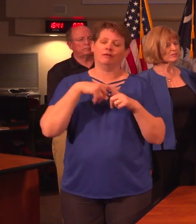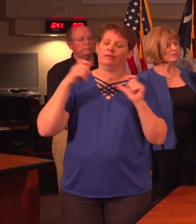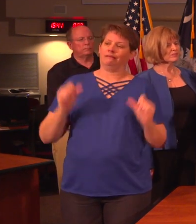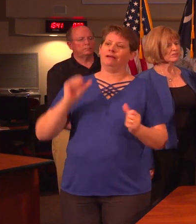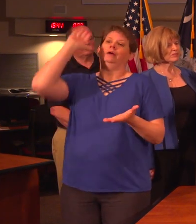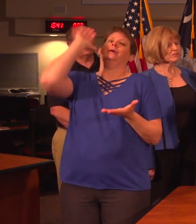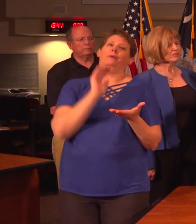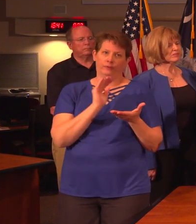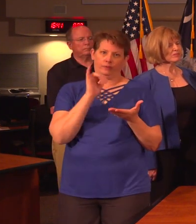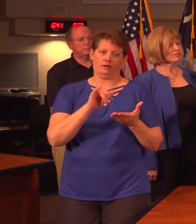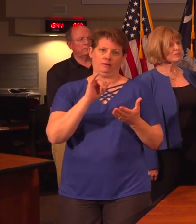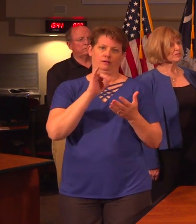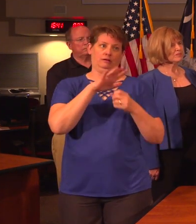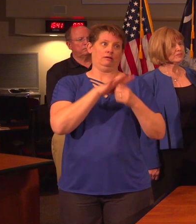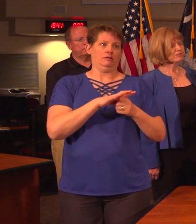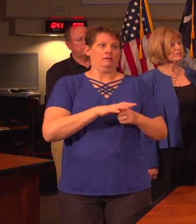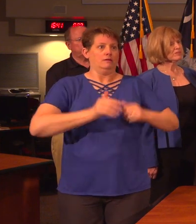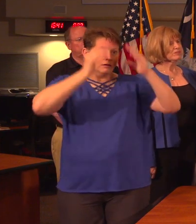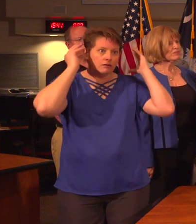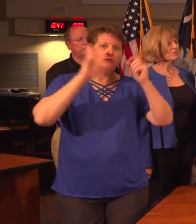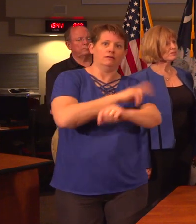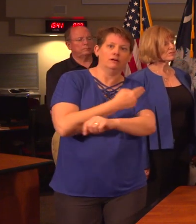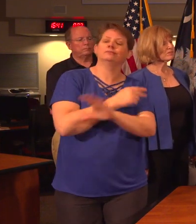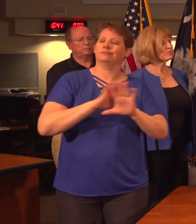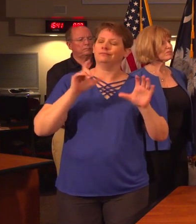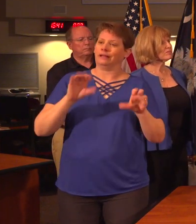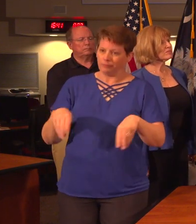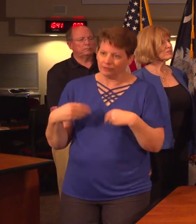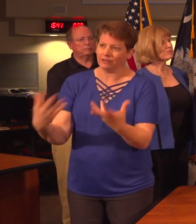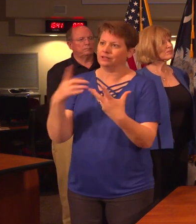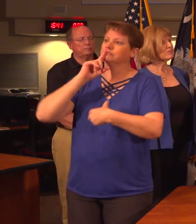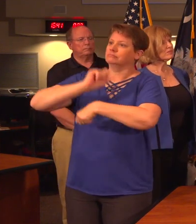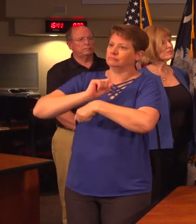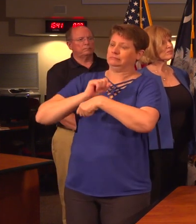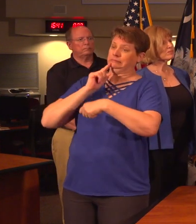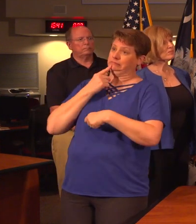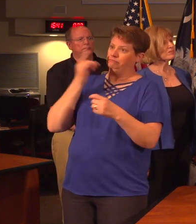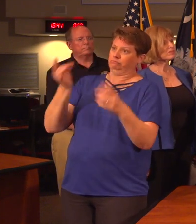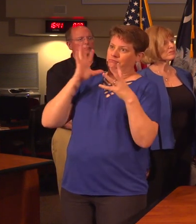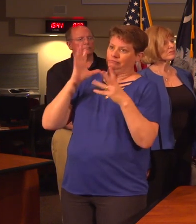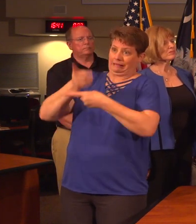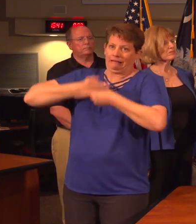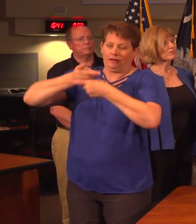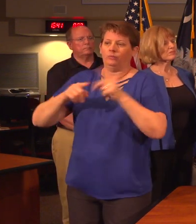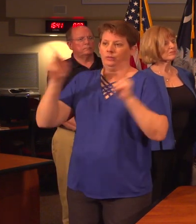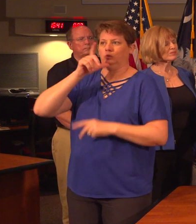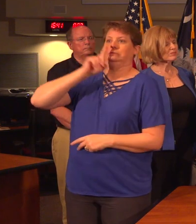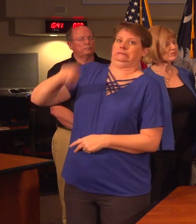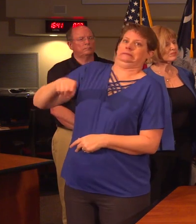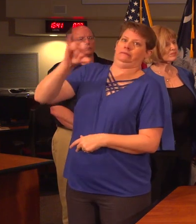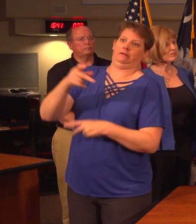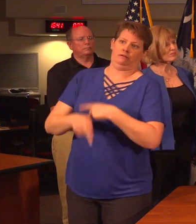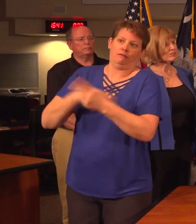to take the pressure off the hospital so that they can continue to give the intensive care and the around-the-clock care to those